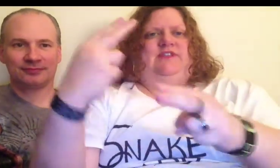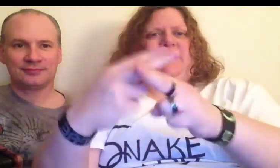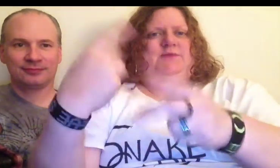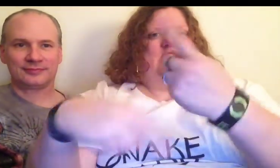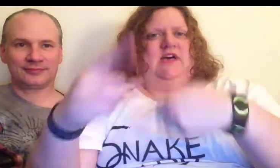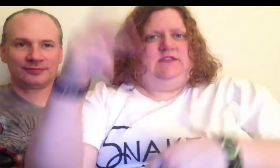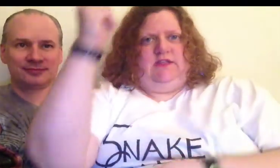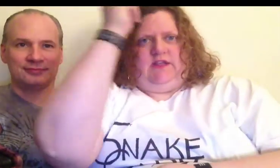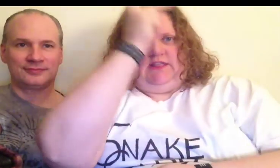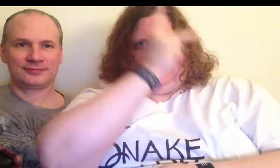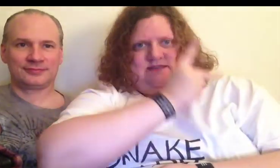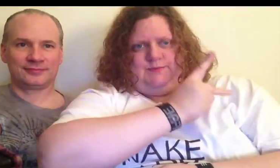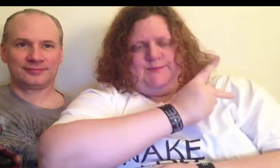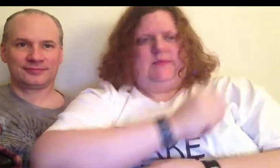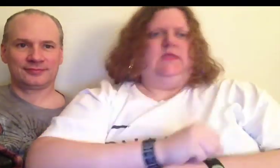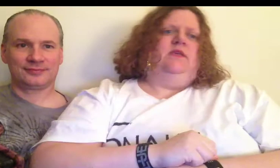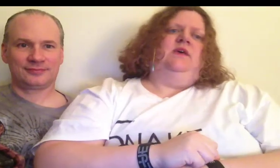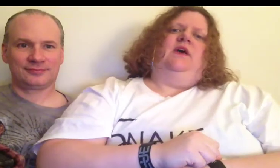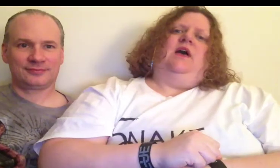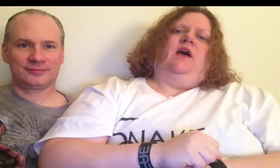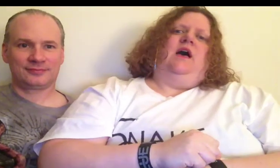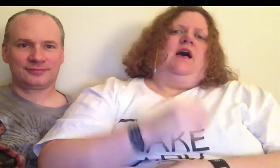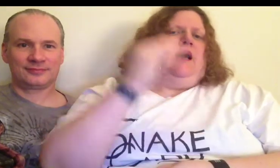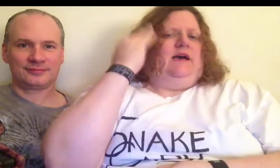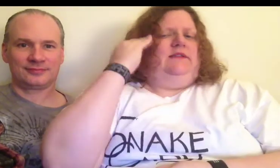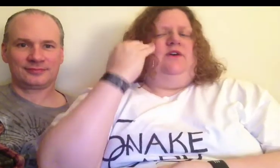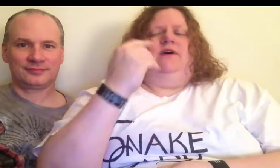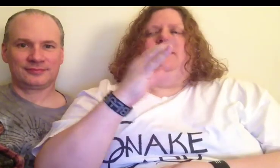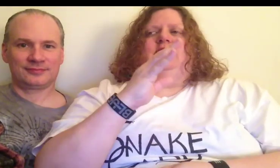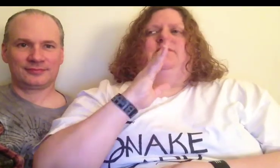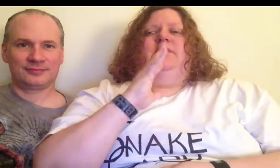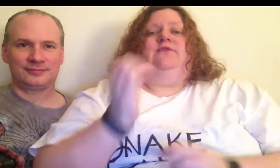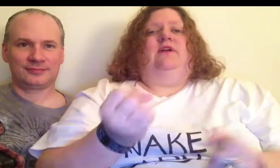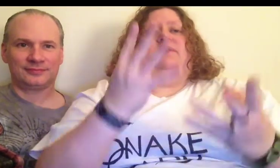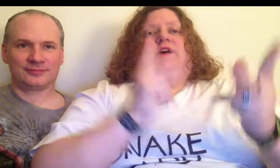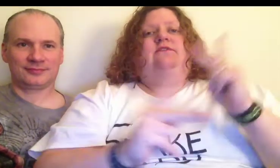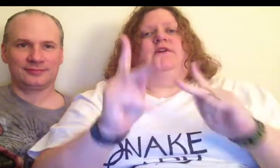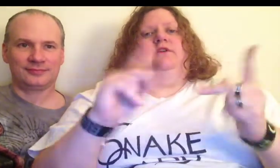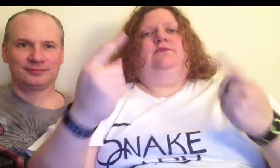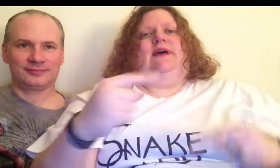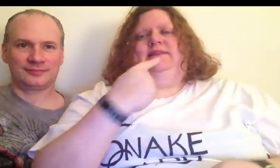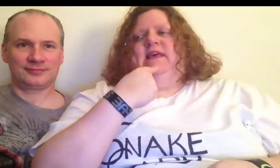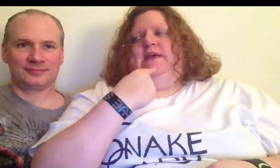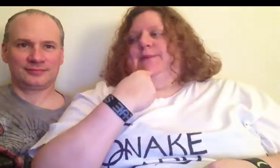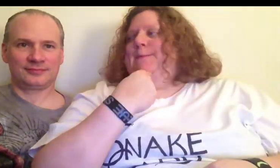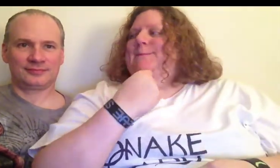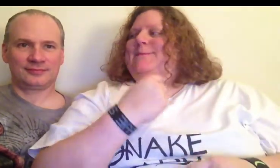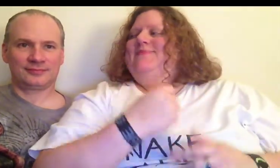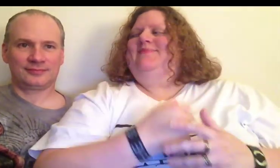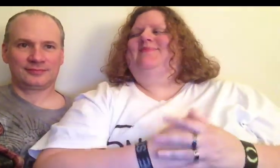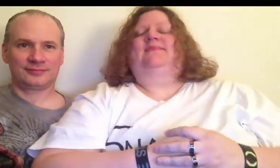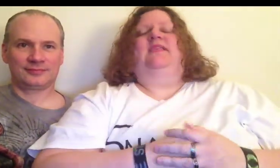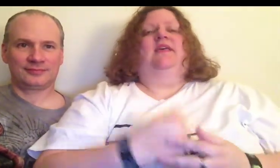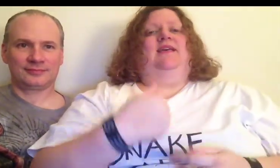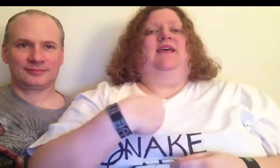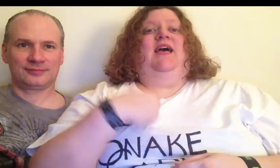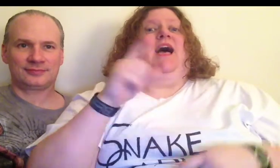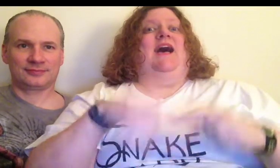a name sign, Clayton. I know I'll speak for a lot of folks when I say, I